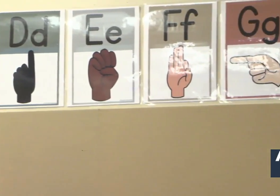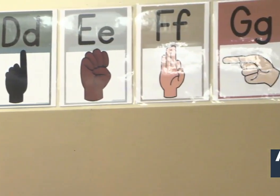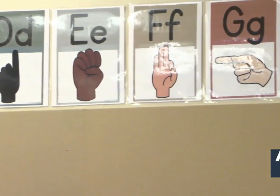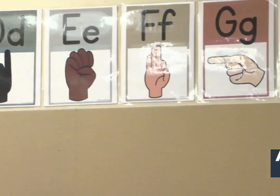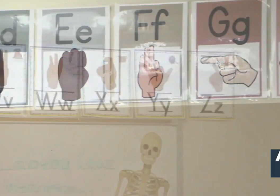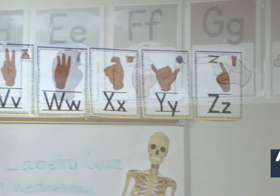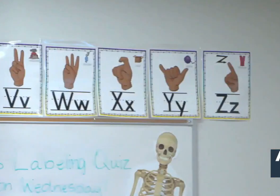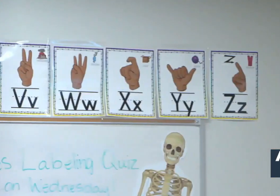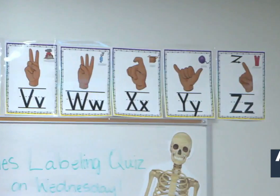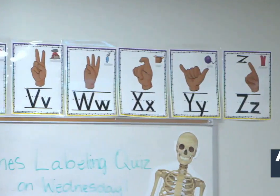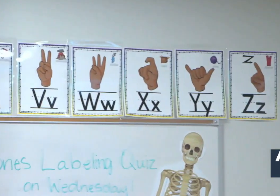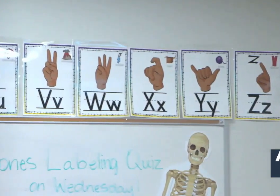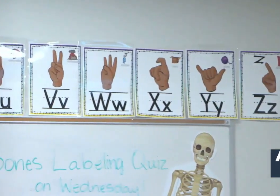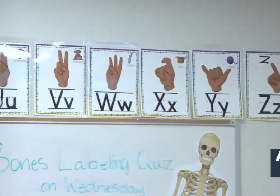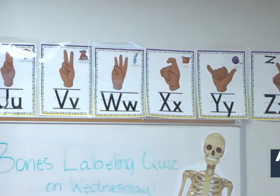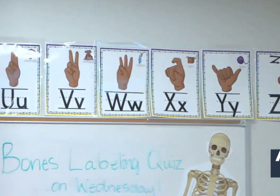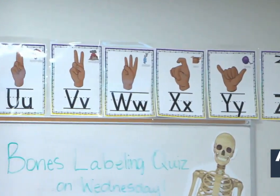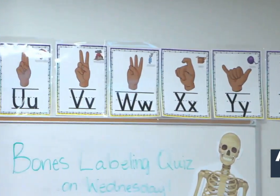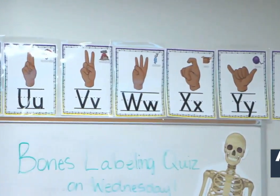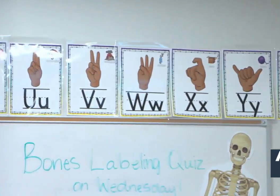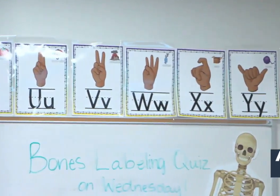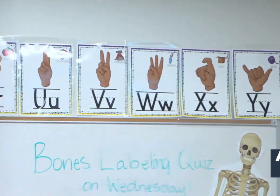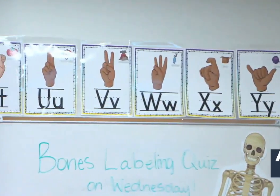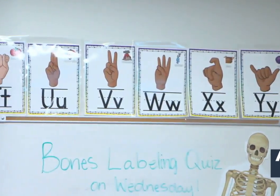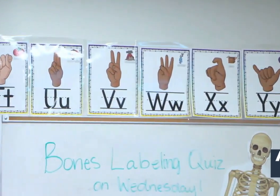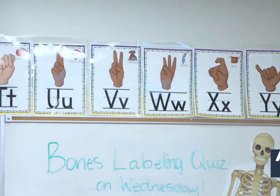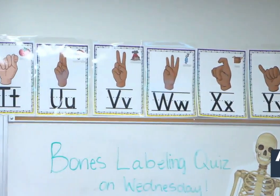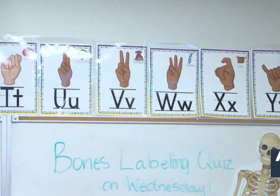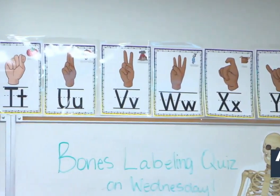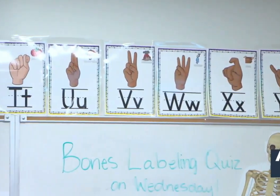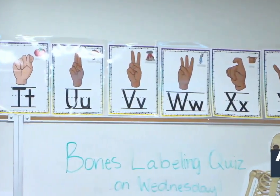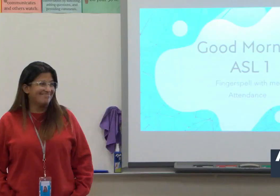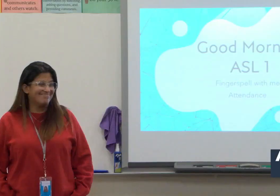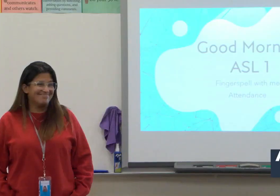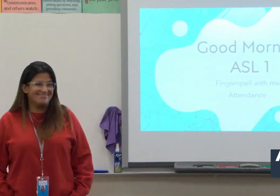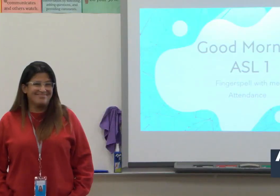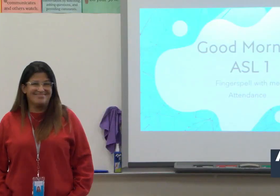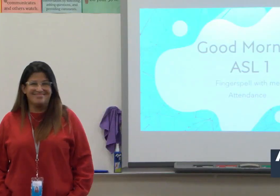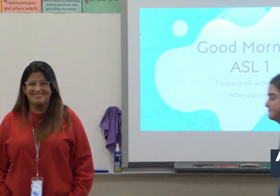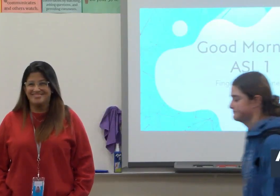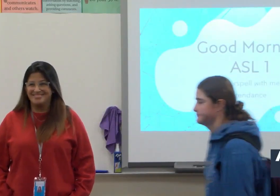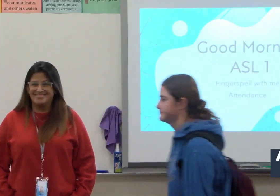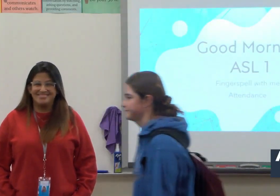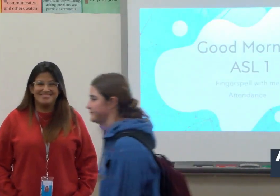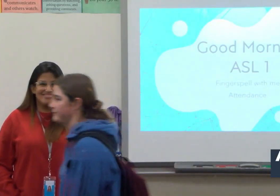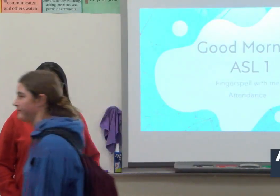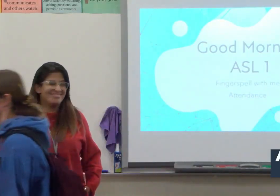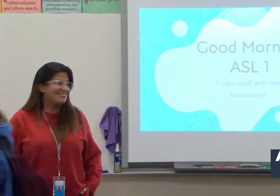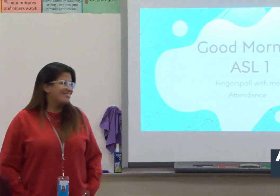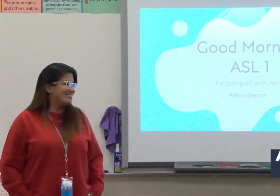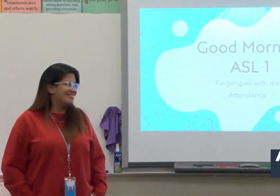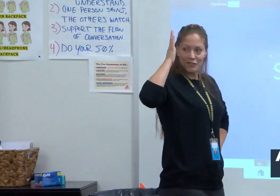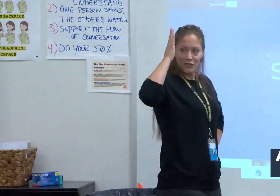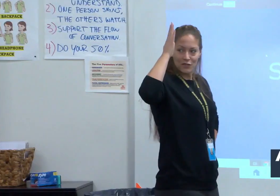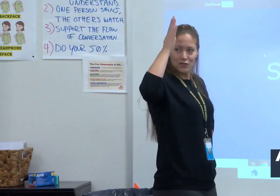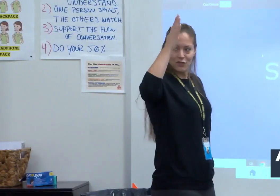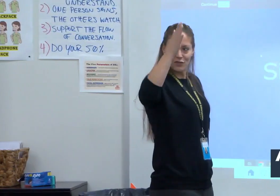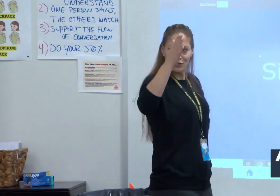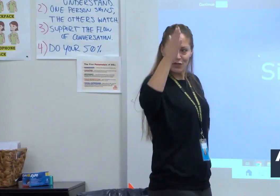courses and both instructors are hoping for more sign language teachers when they expand into ASL 2 and maybe even ASL